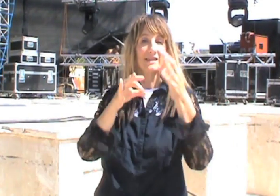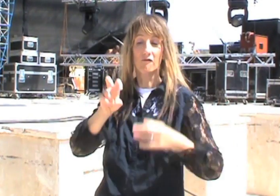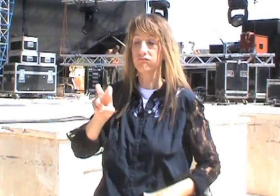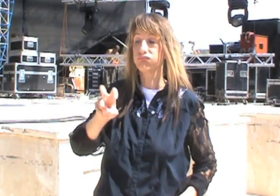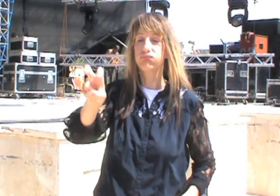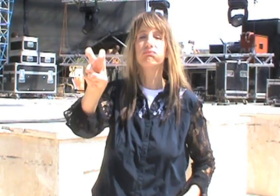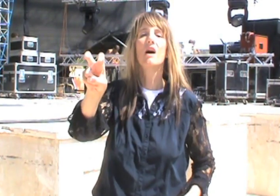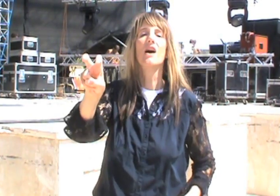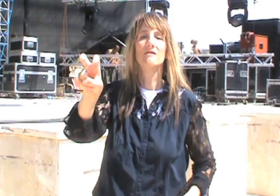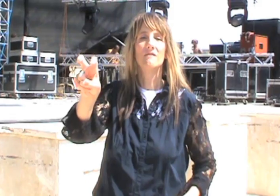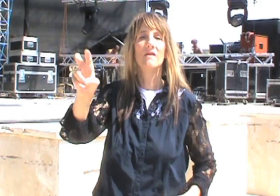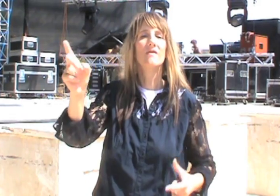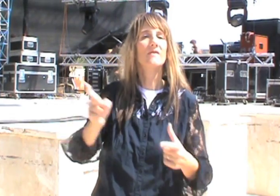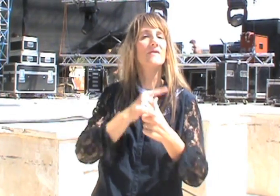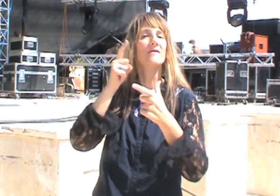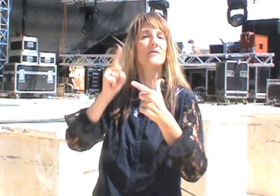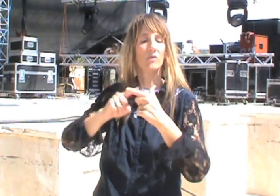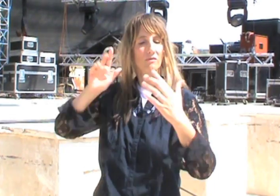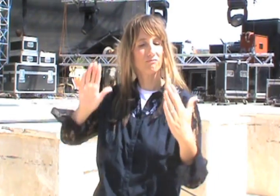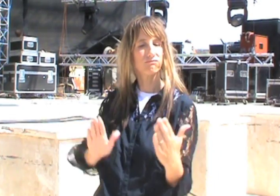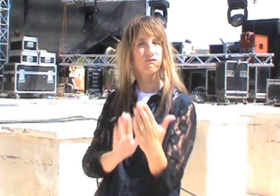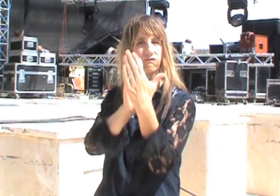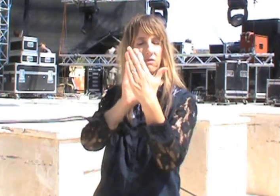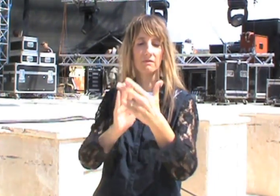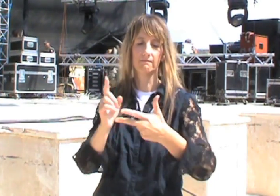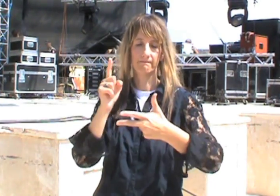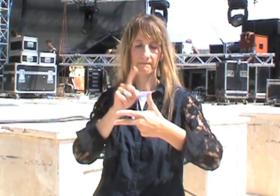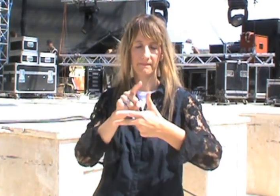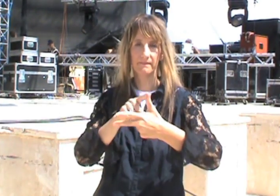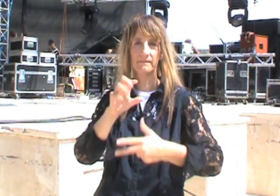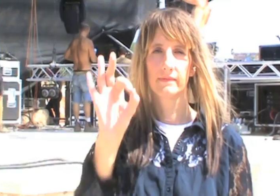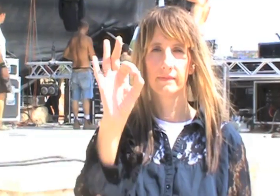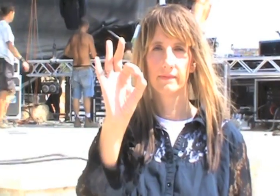and then he traveled